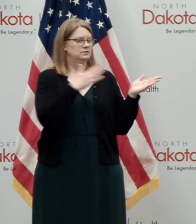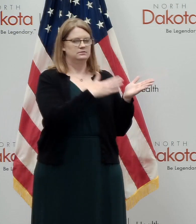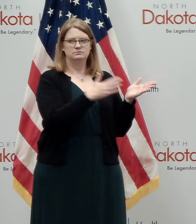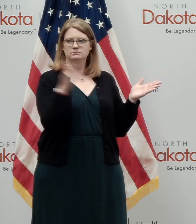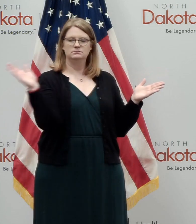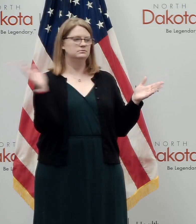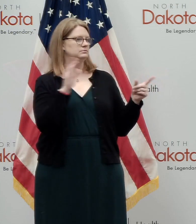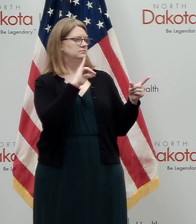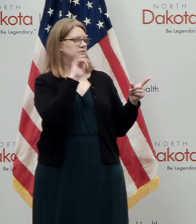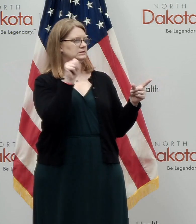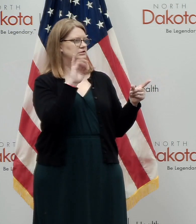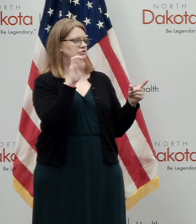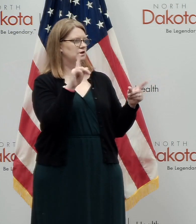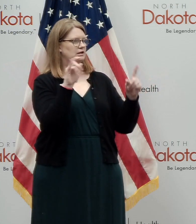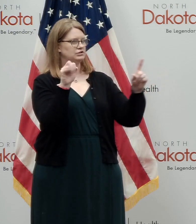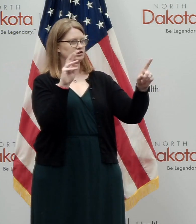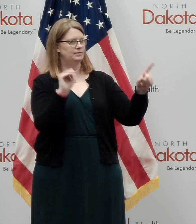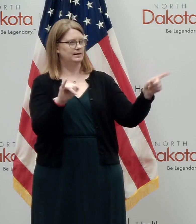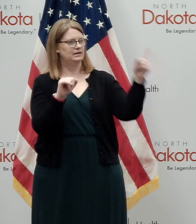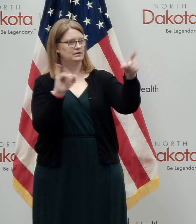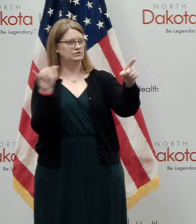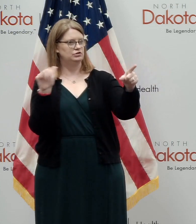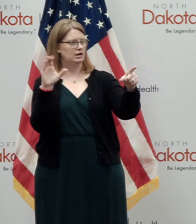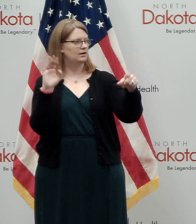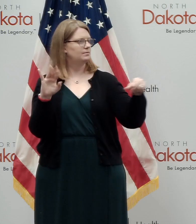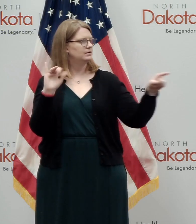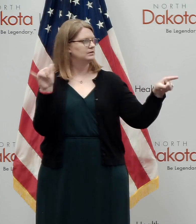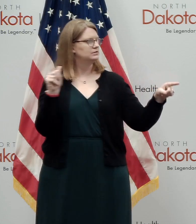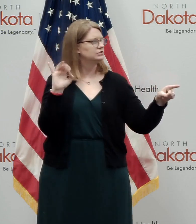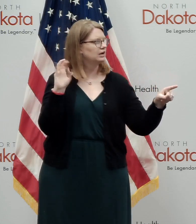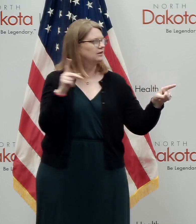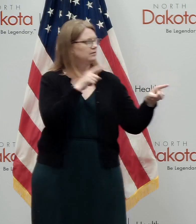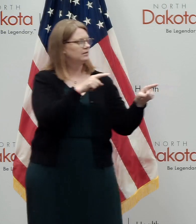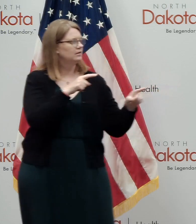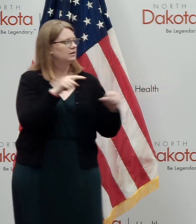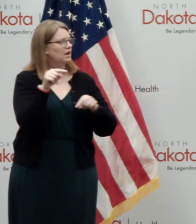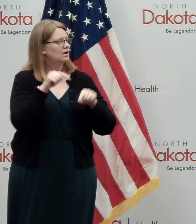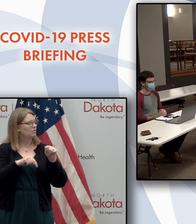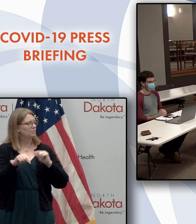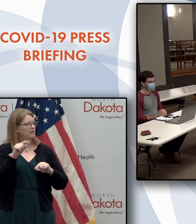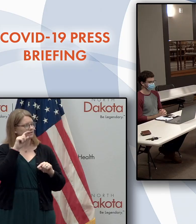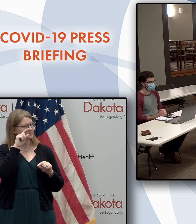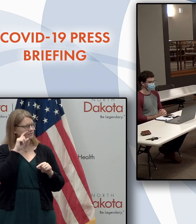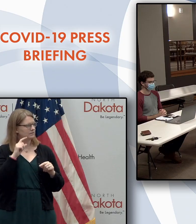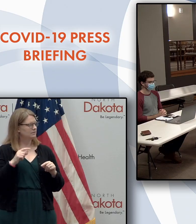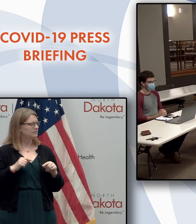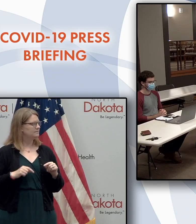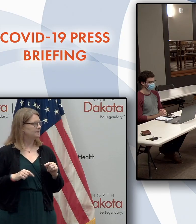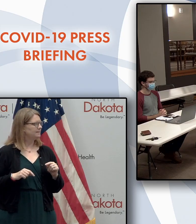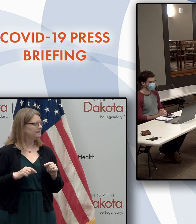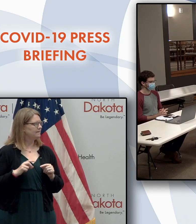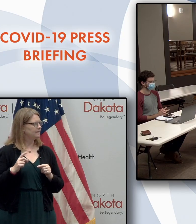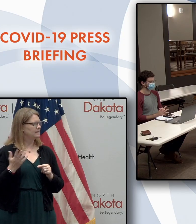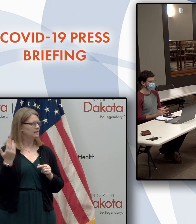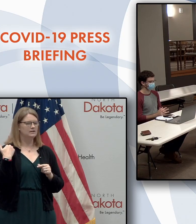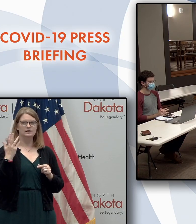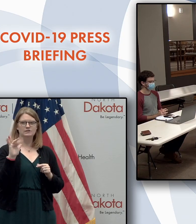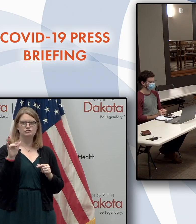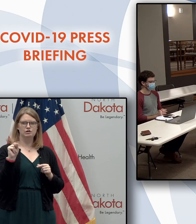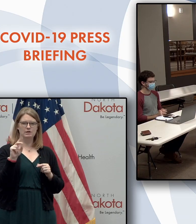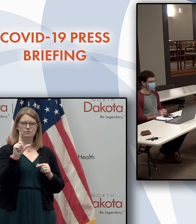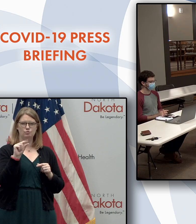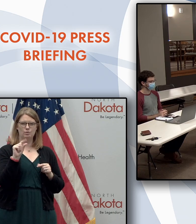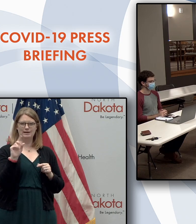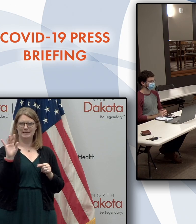right. So Jack and then Jeremy and then Jacob. You wouldn't mind governor. I'd like to go back in time a bit. Uh, in January, 2018,